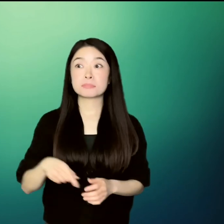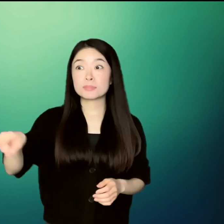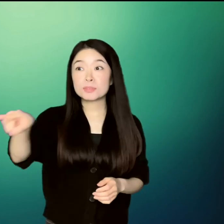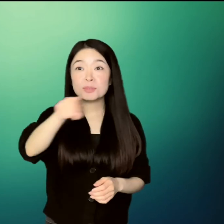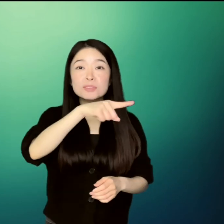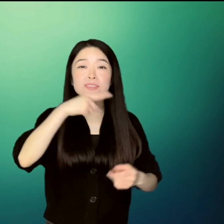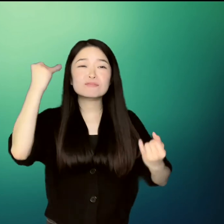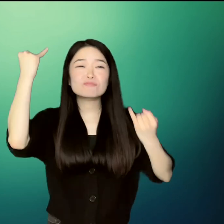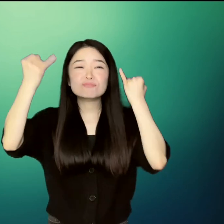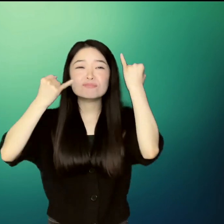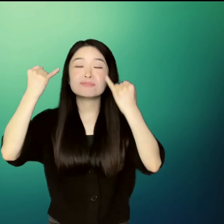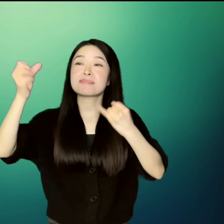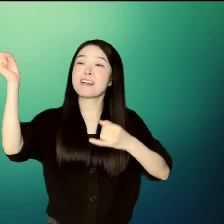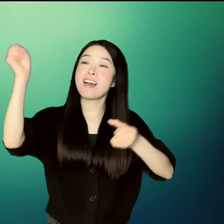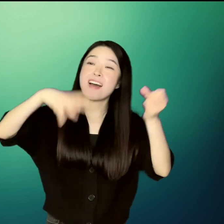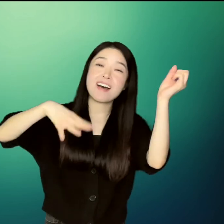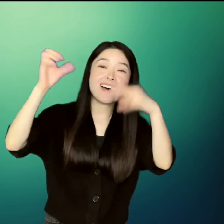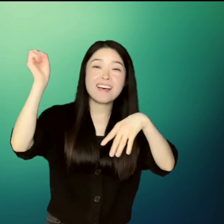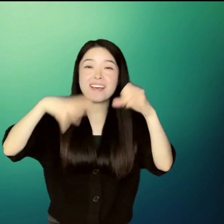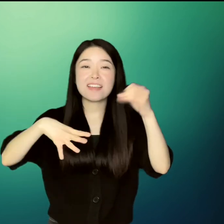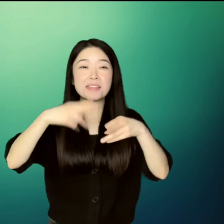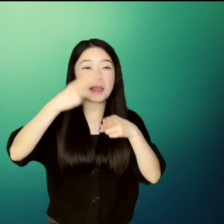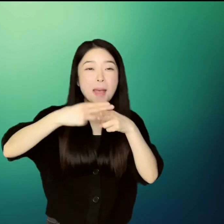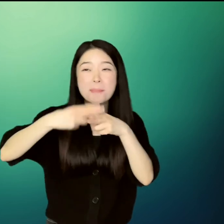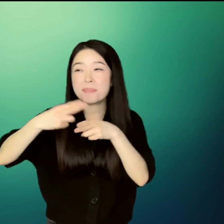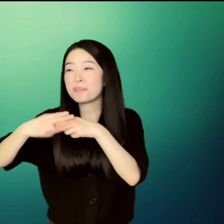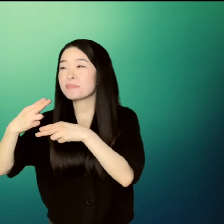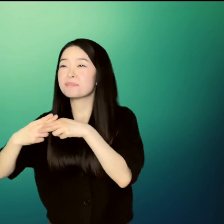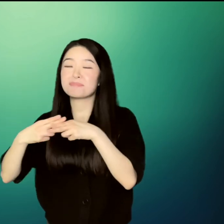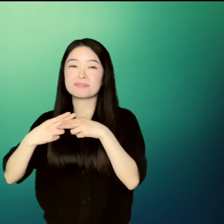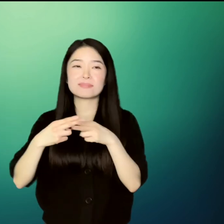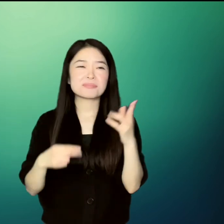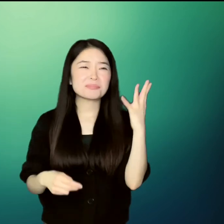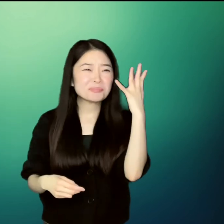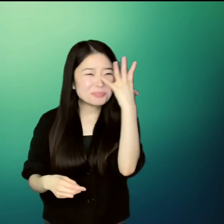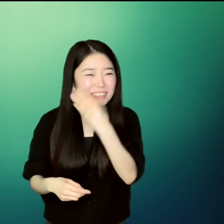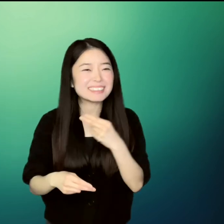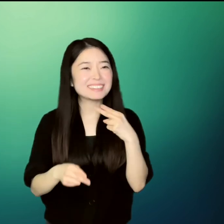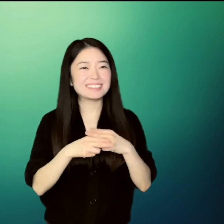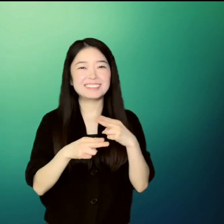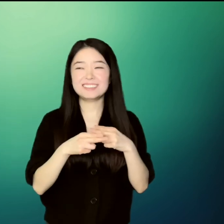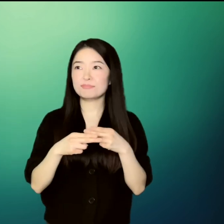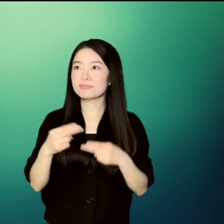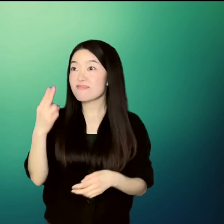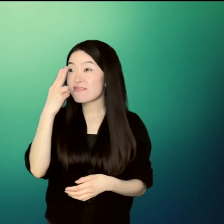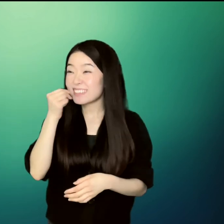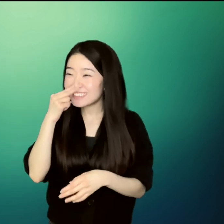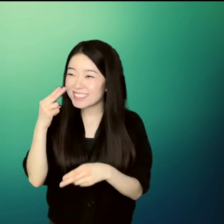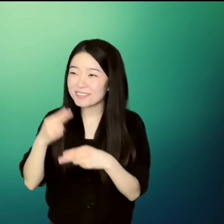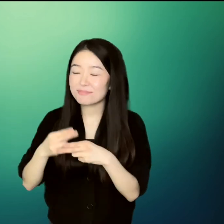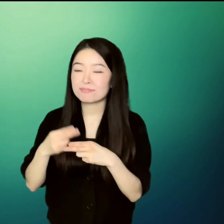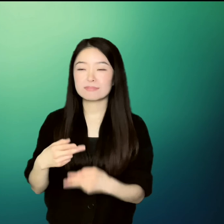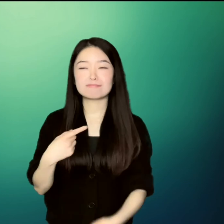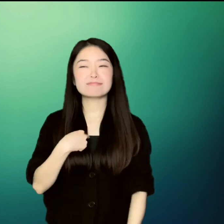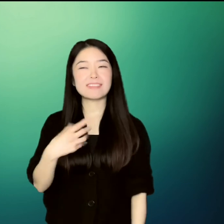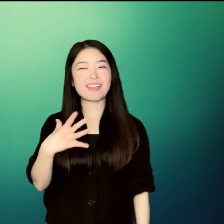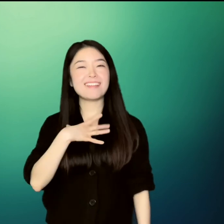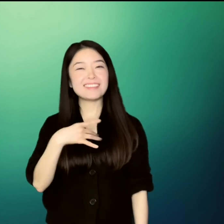I like the beautiful names and funny names you thought of for me, she told the class.